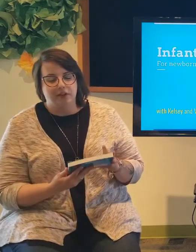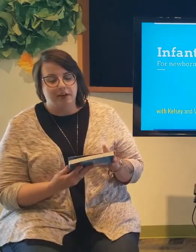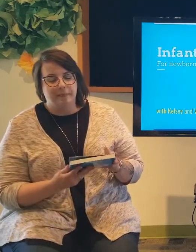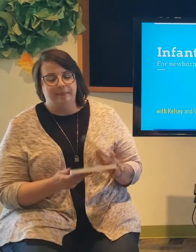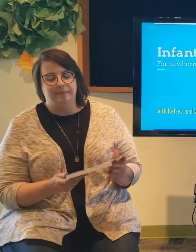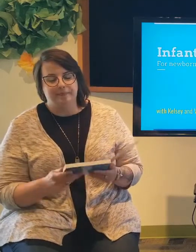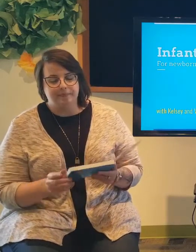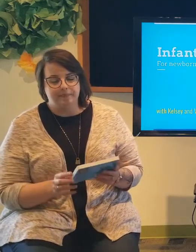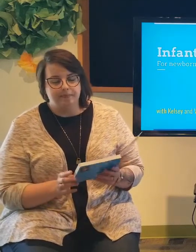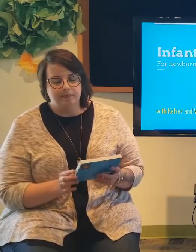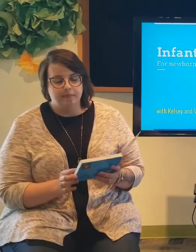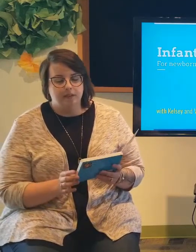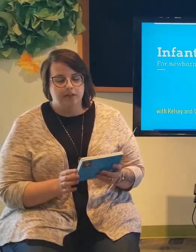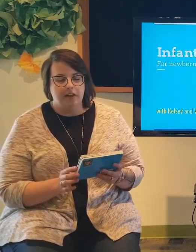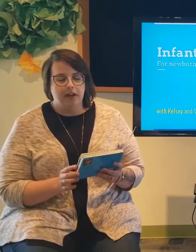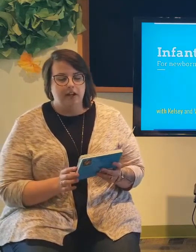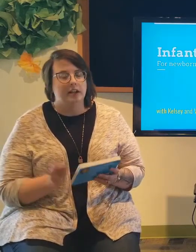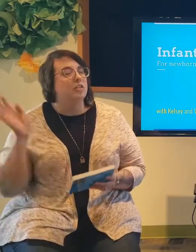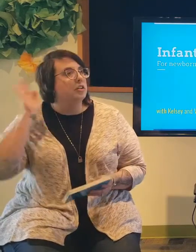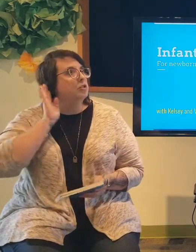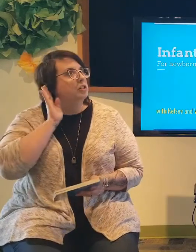right. Ready? I hear the ocean.